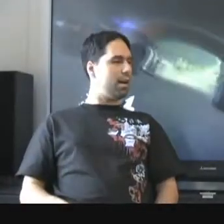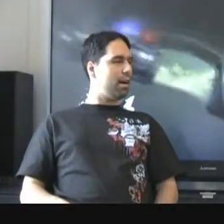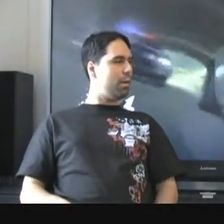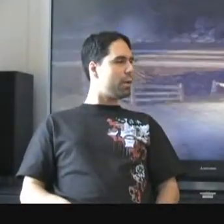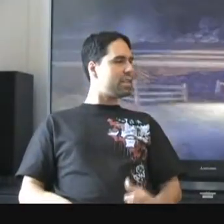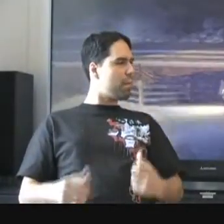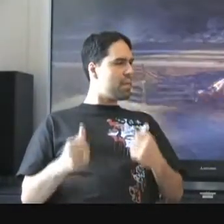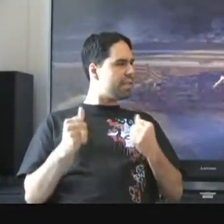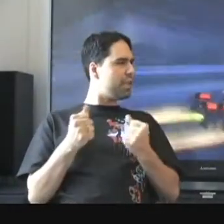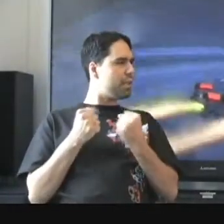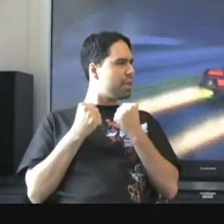What else? Am I missing anything?